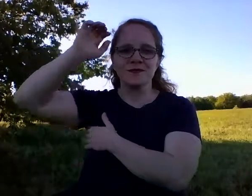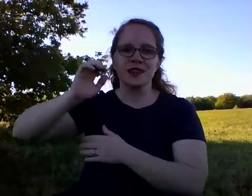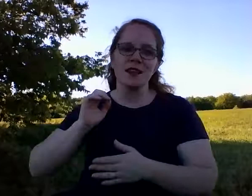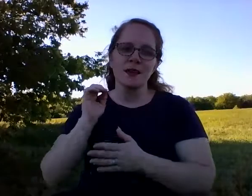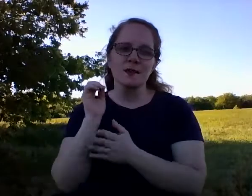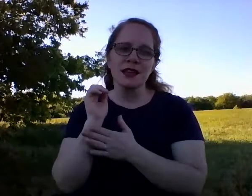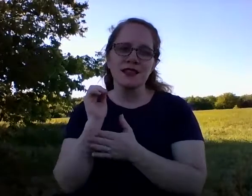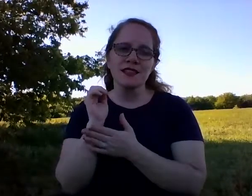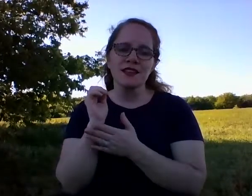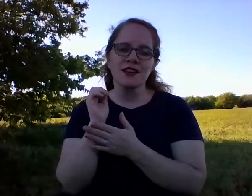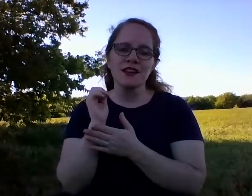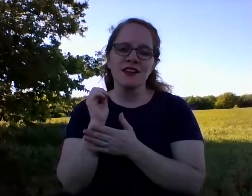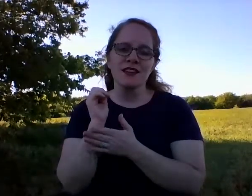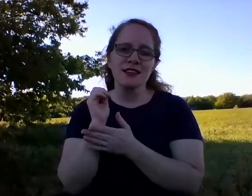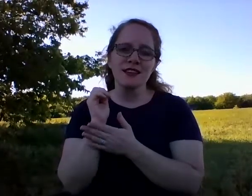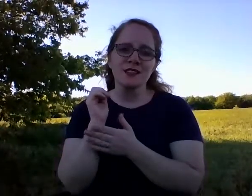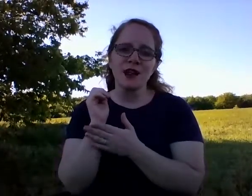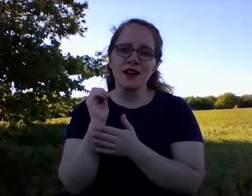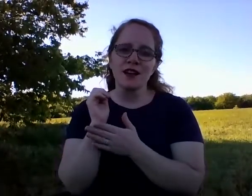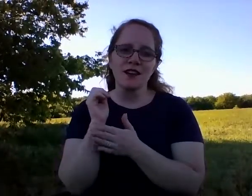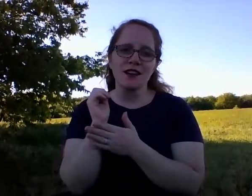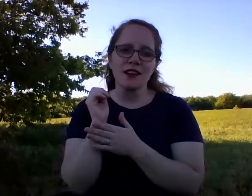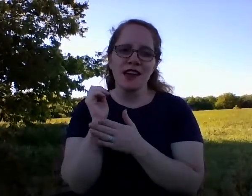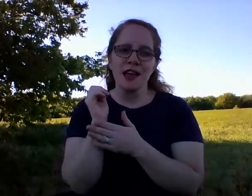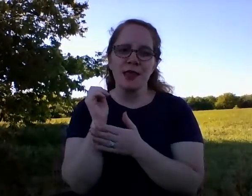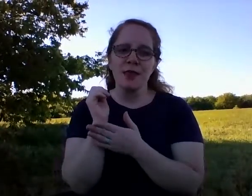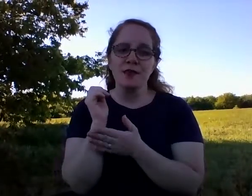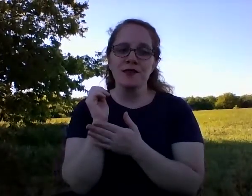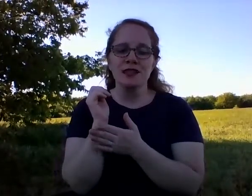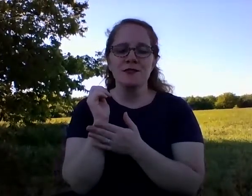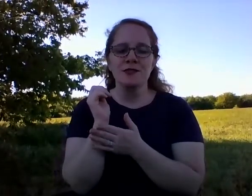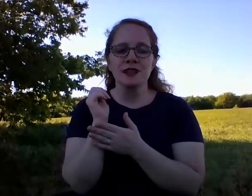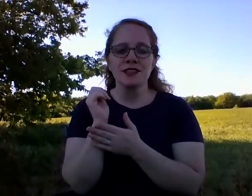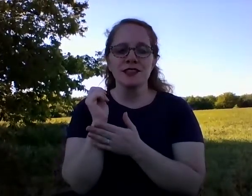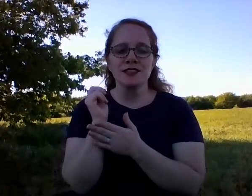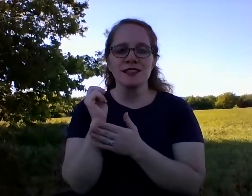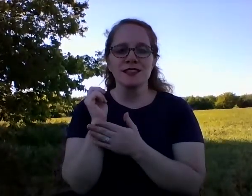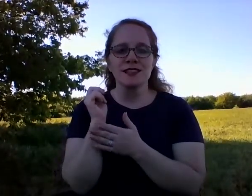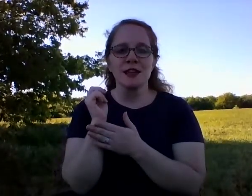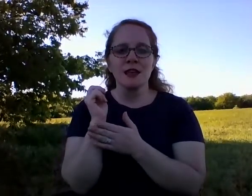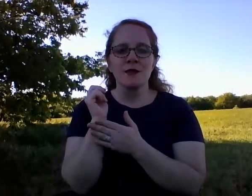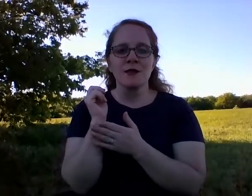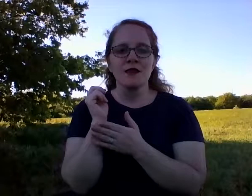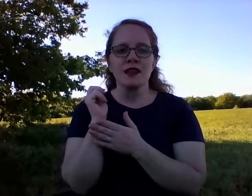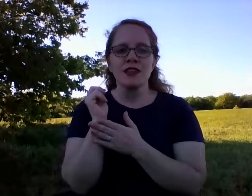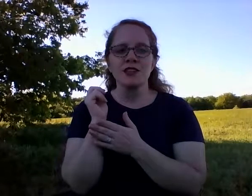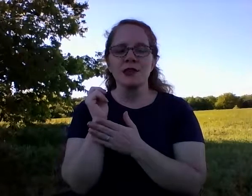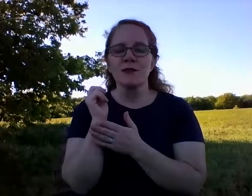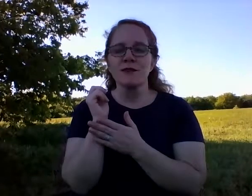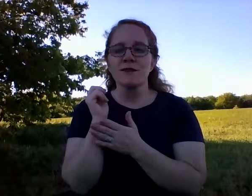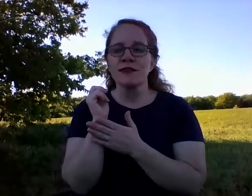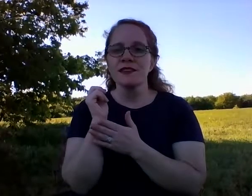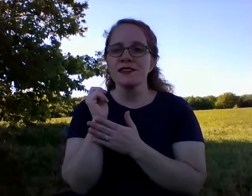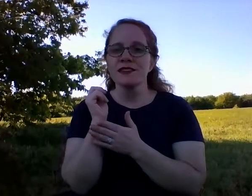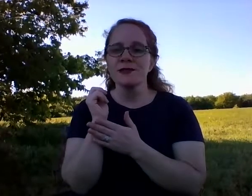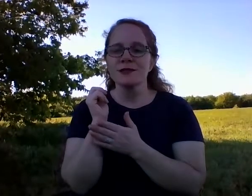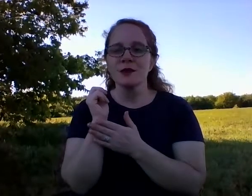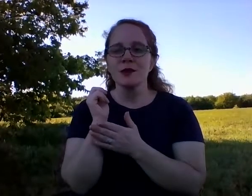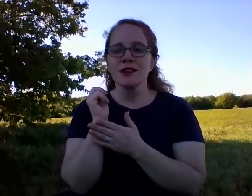Blessed are all they that do hunger and thirst after righteousness, for they shall be filled with the Holy